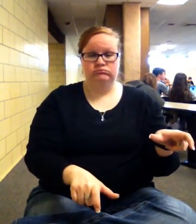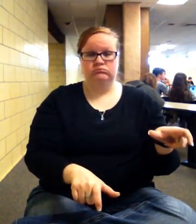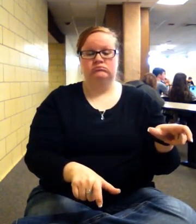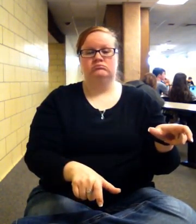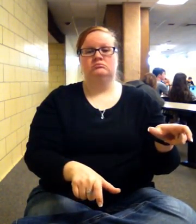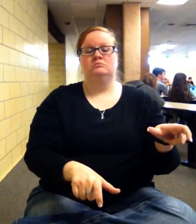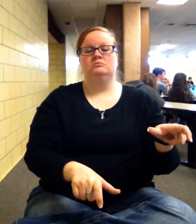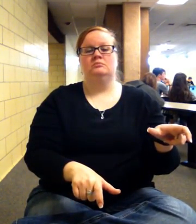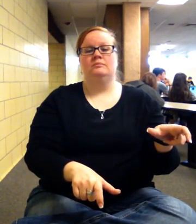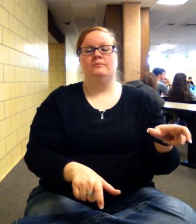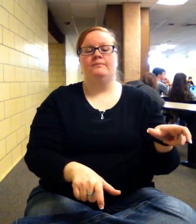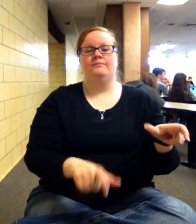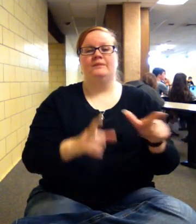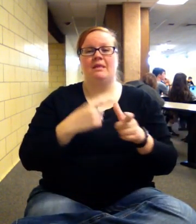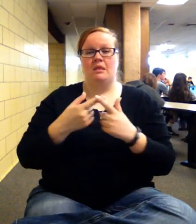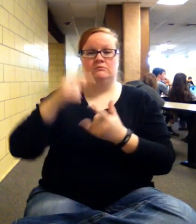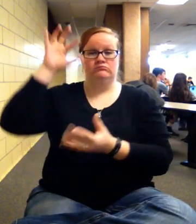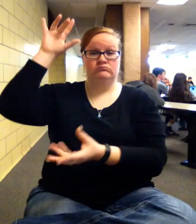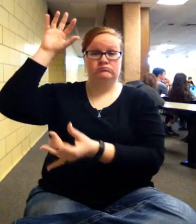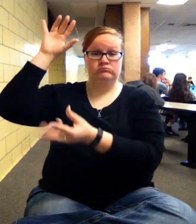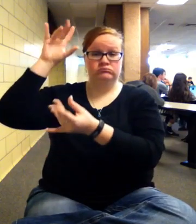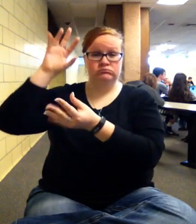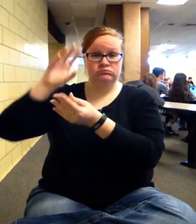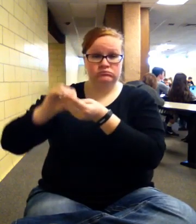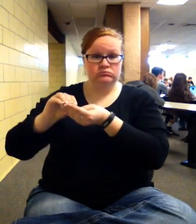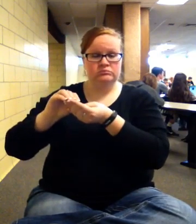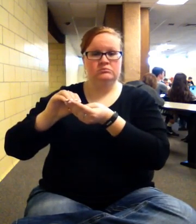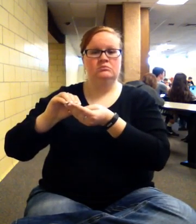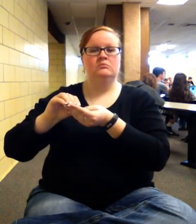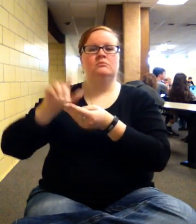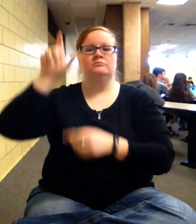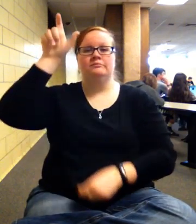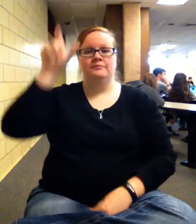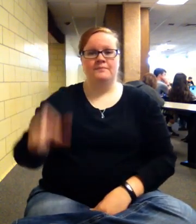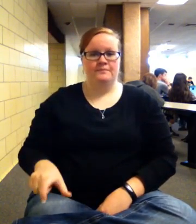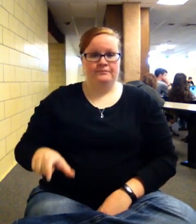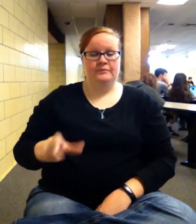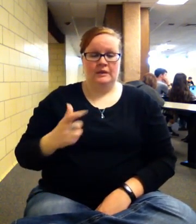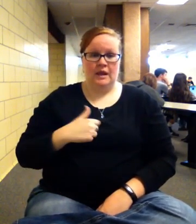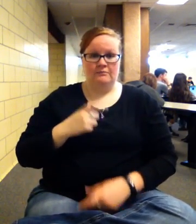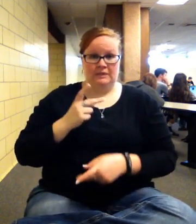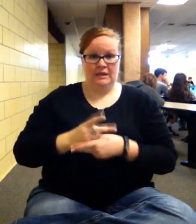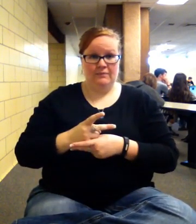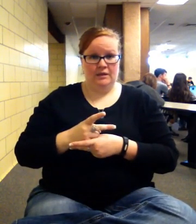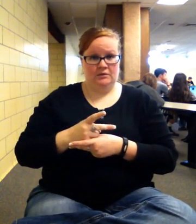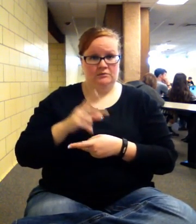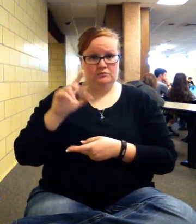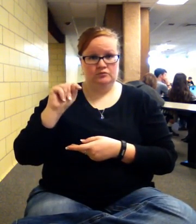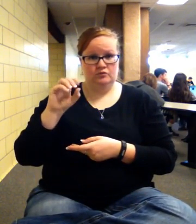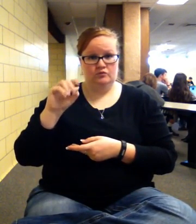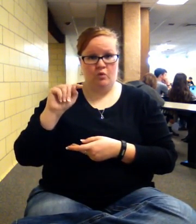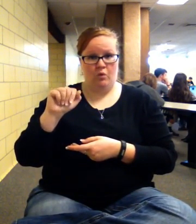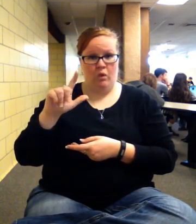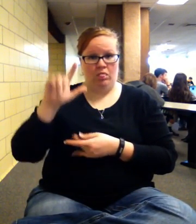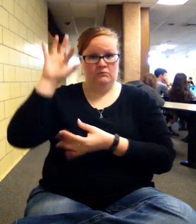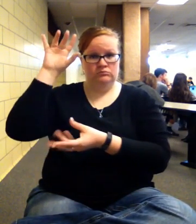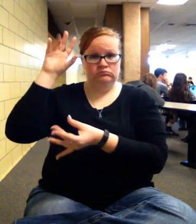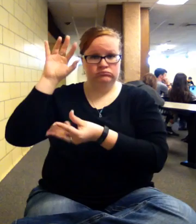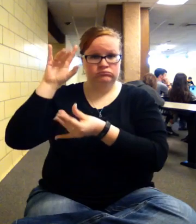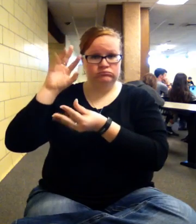And then in my cumulative column, that's where I'm kind of keeping a little running total of what this project is doing for me. So start out